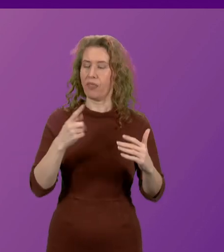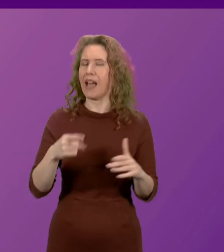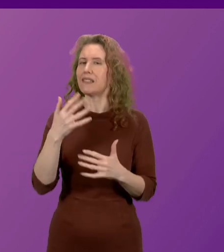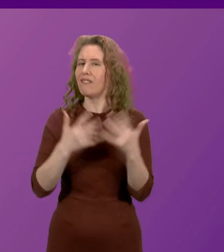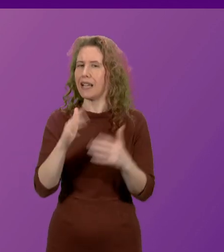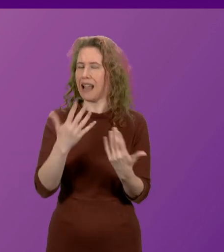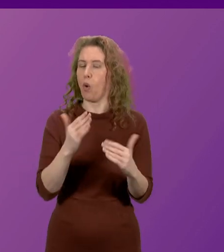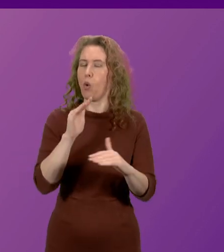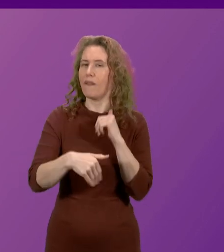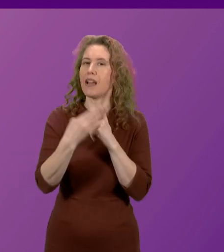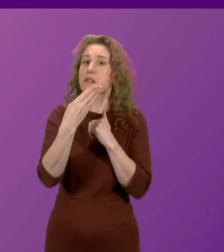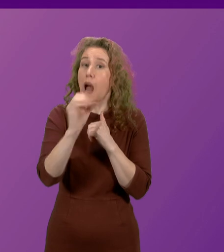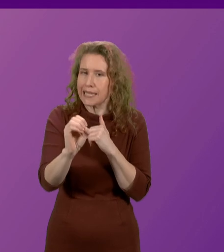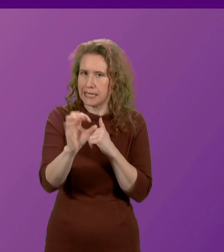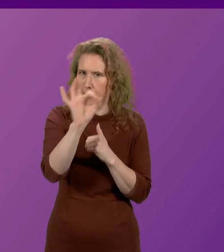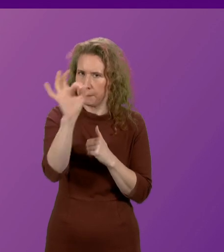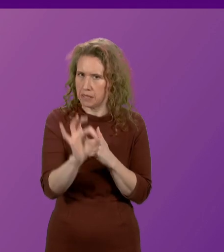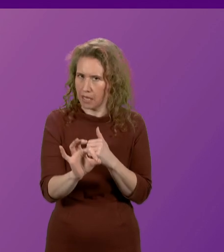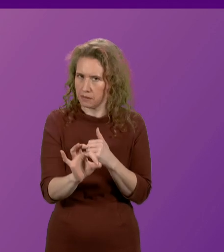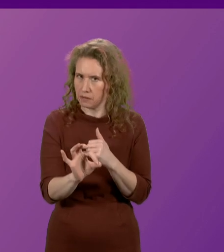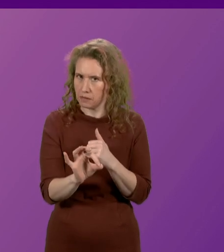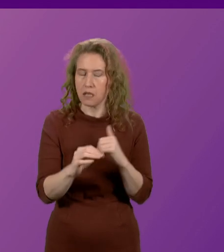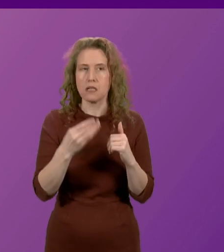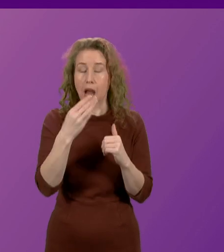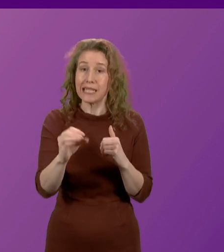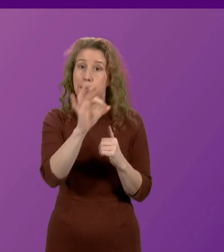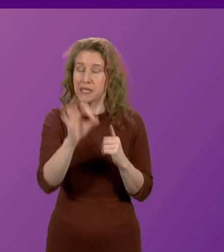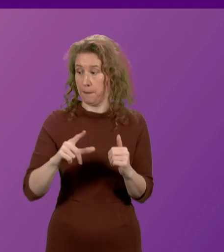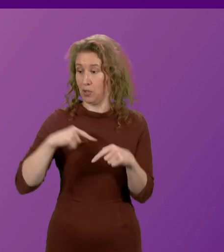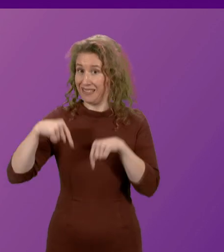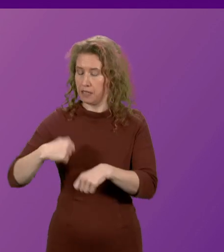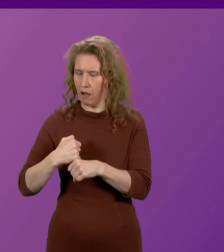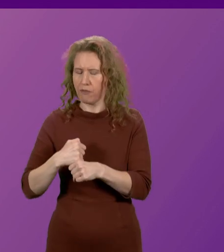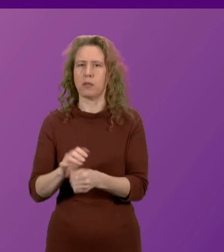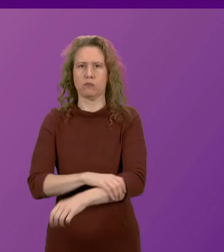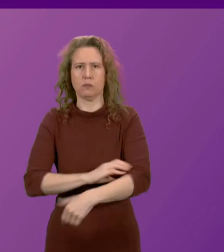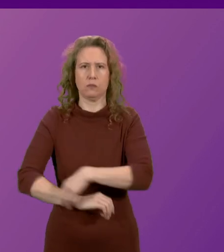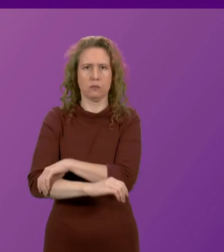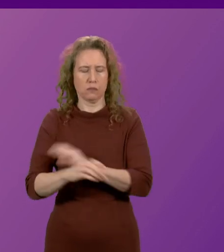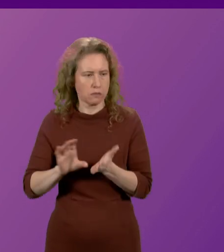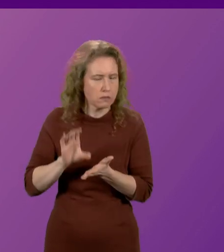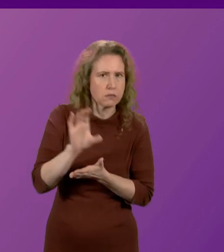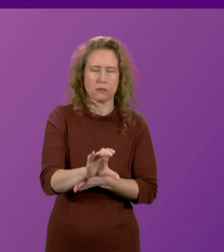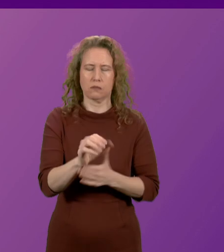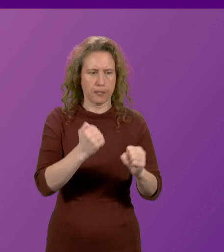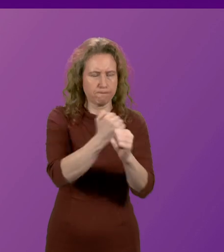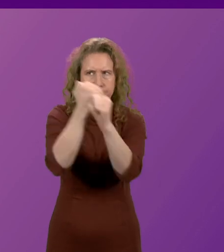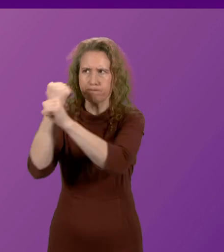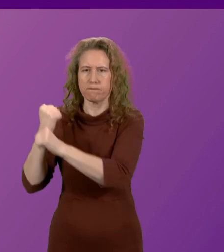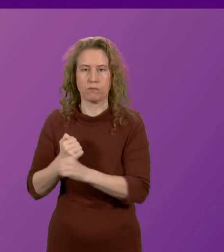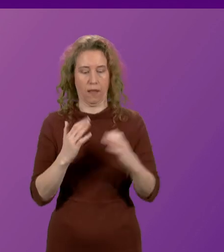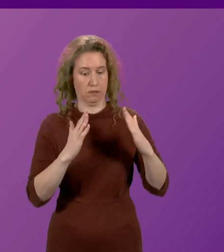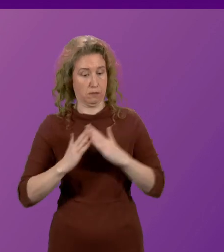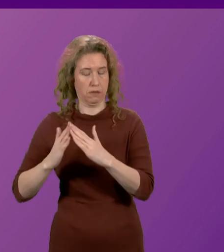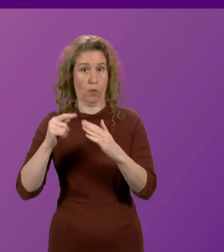is over 90%. 90% because this government did the heavy lifting of investing in the school